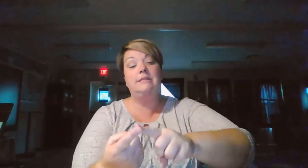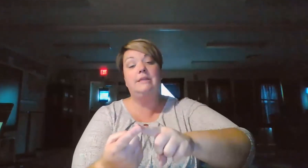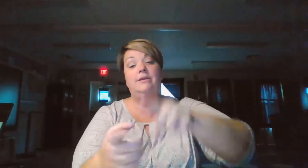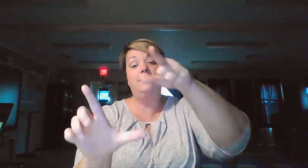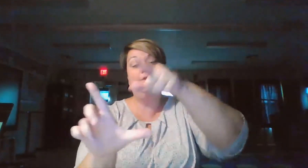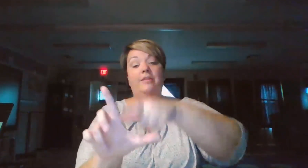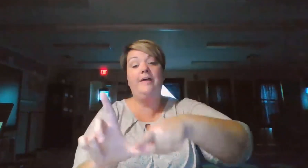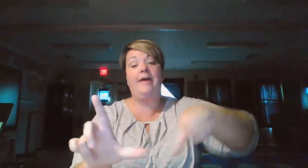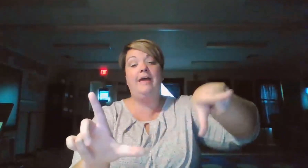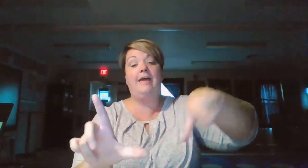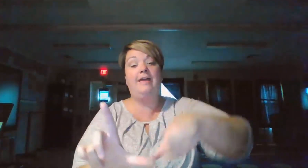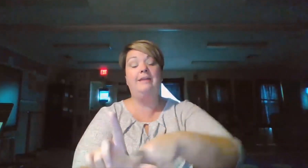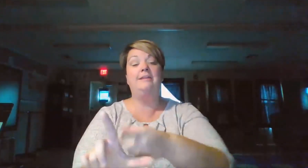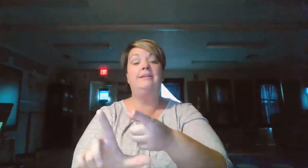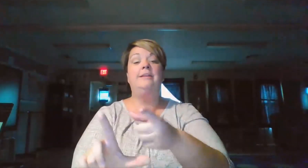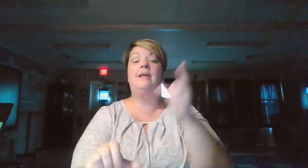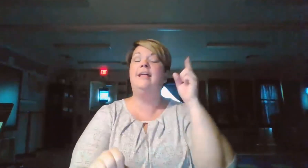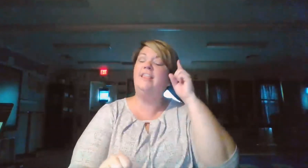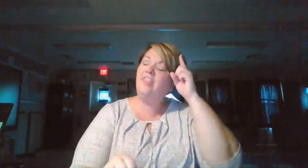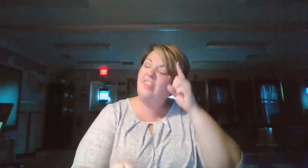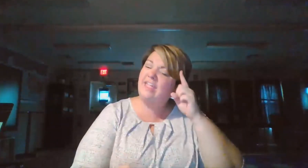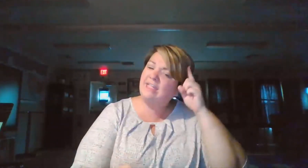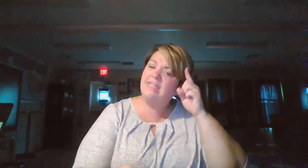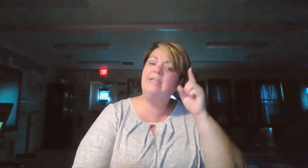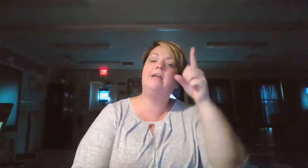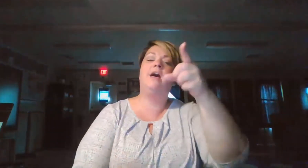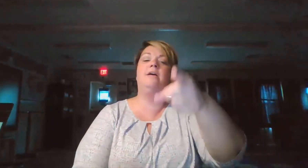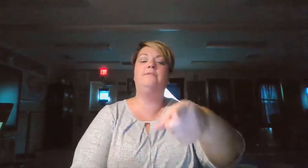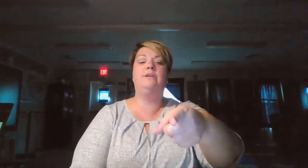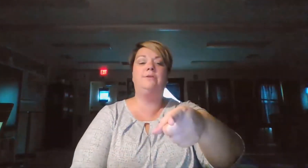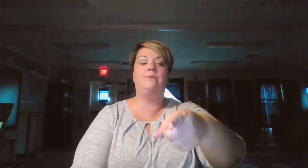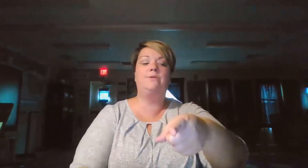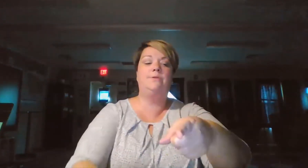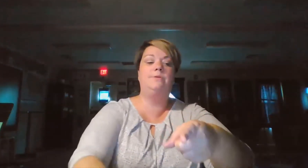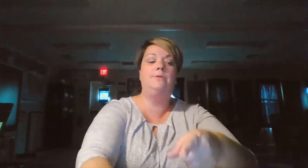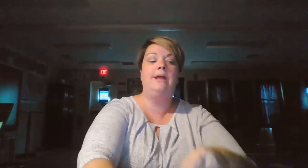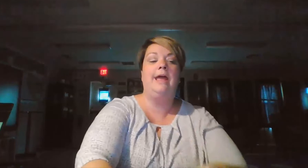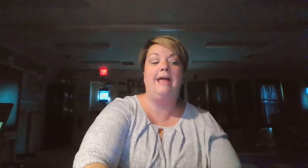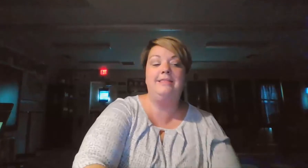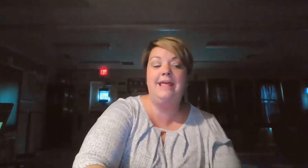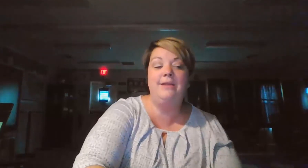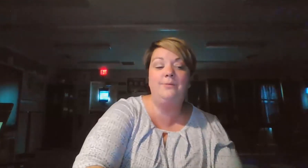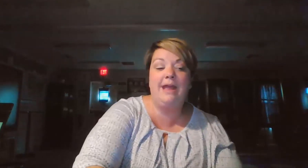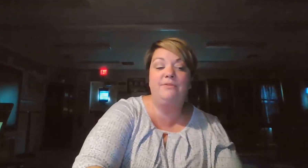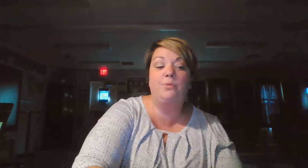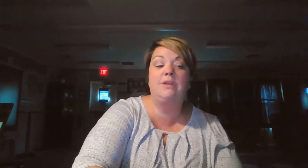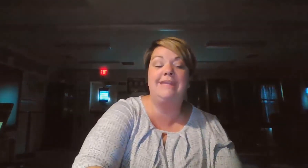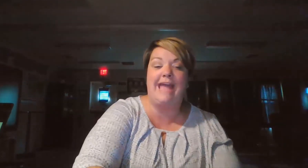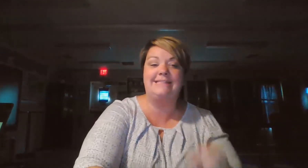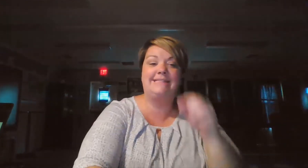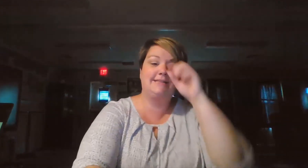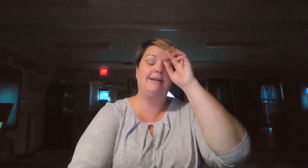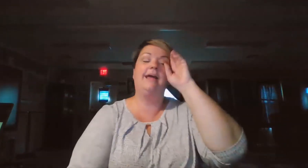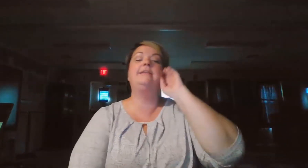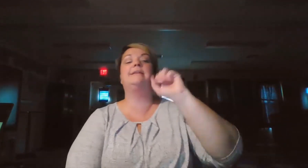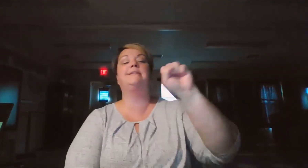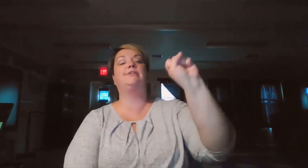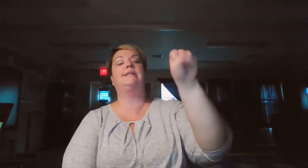then, thinking of you. And then we have the word yes. And yes looks like